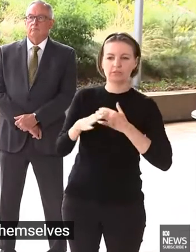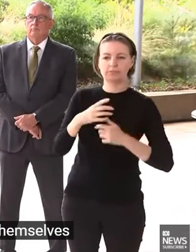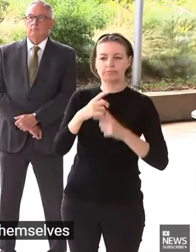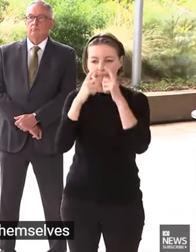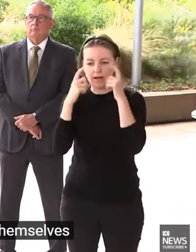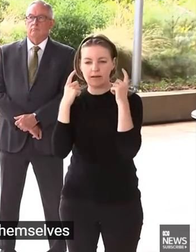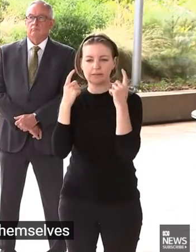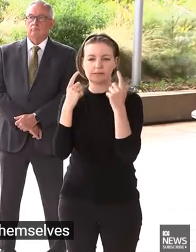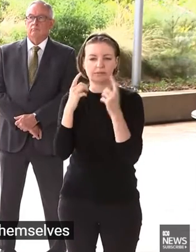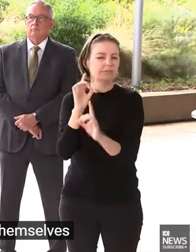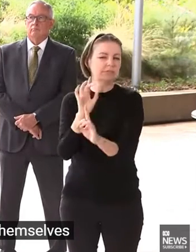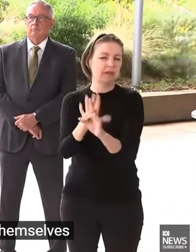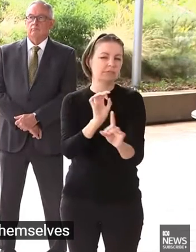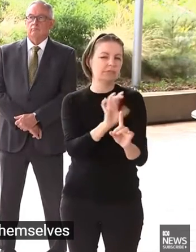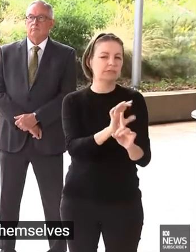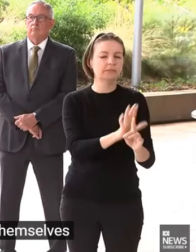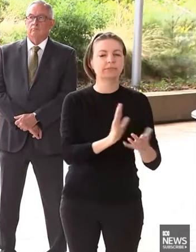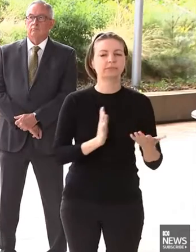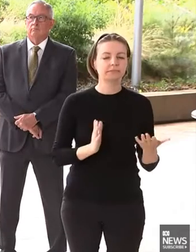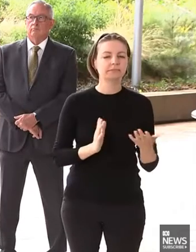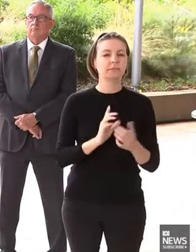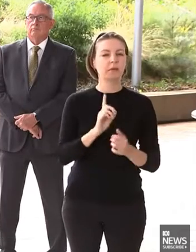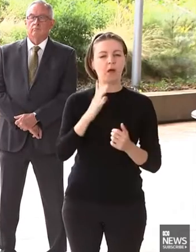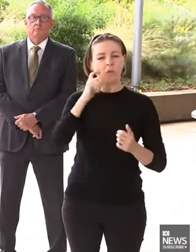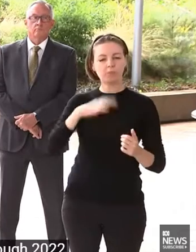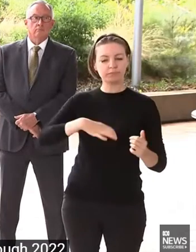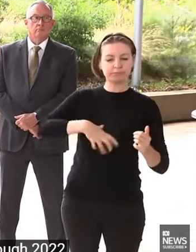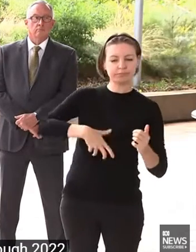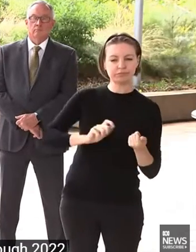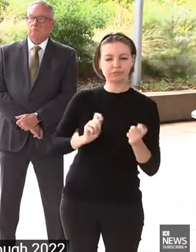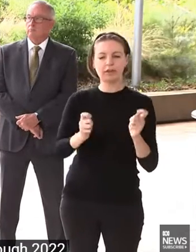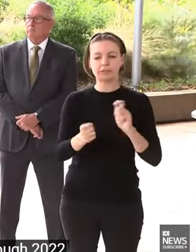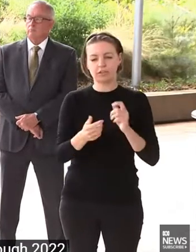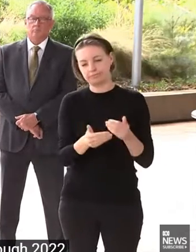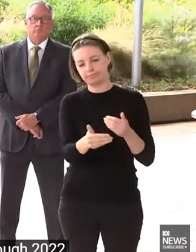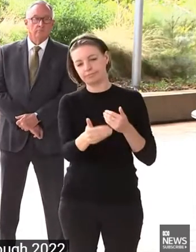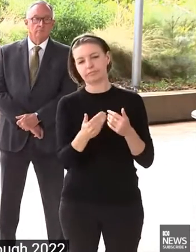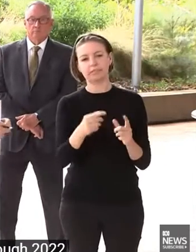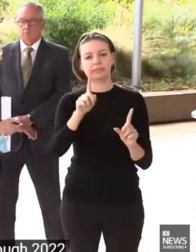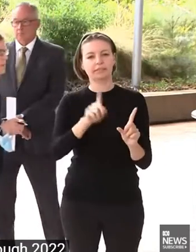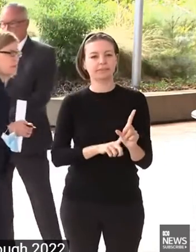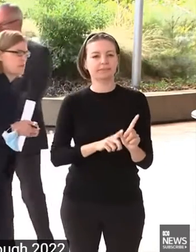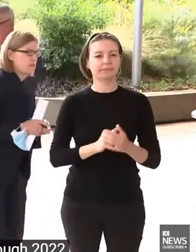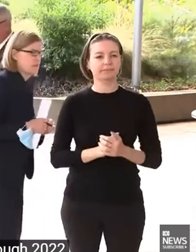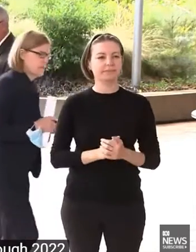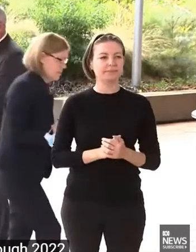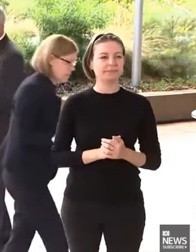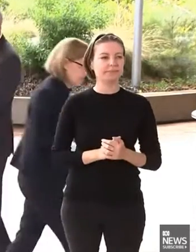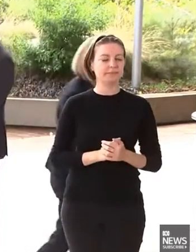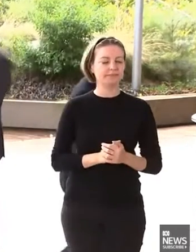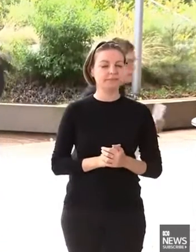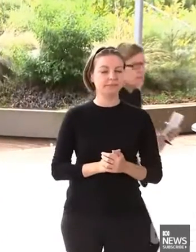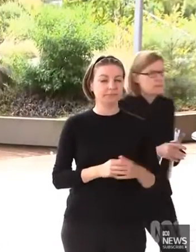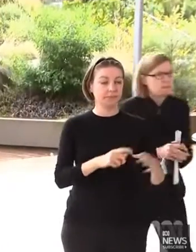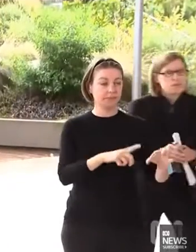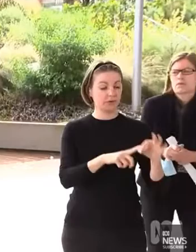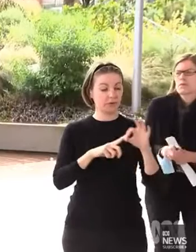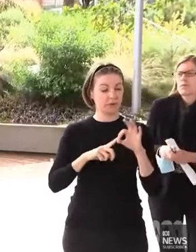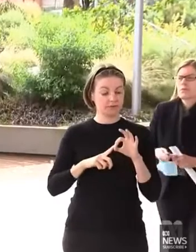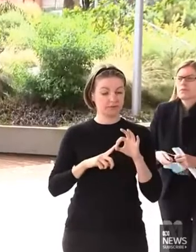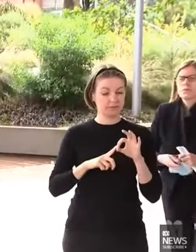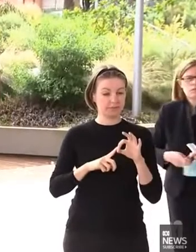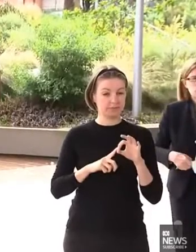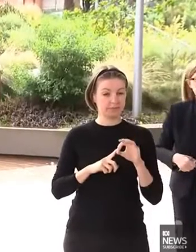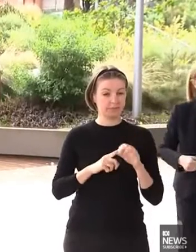and adapting as we go through 2022. Premier, how does that mean? Premier, would you hold the critical workers who are